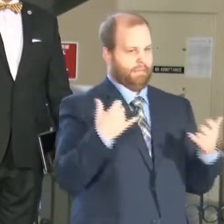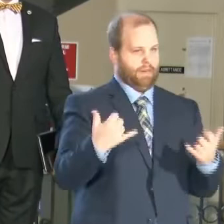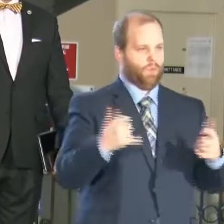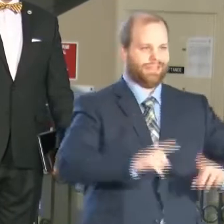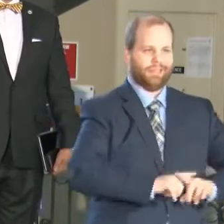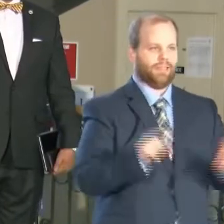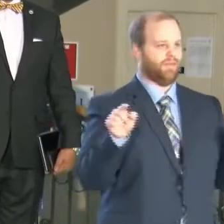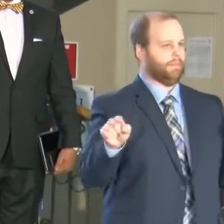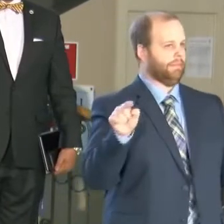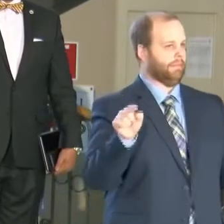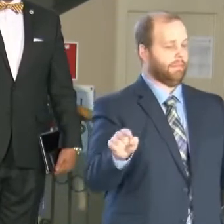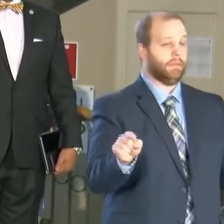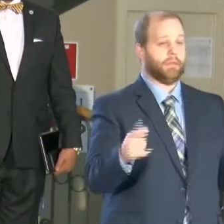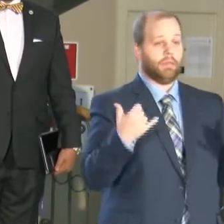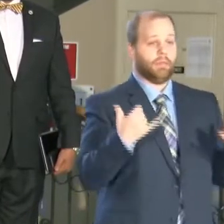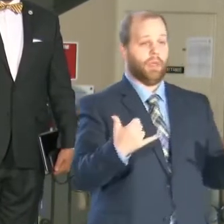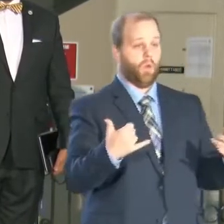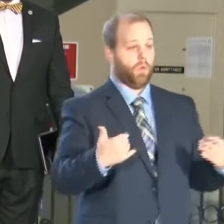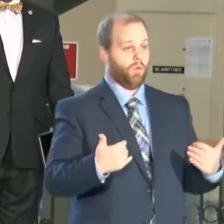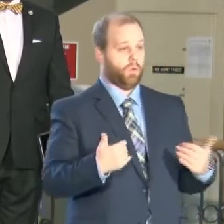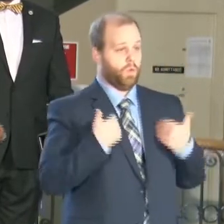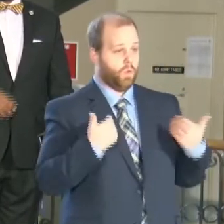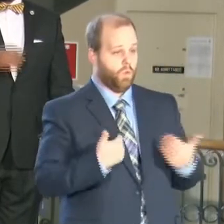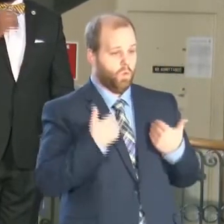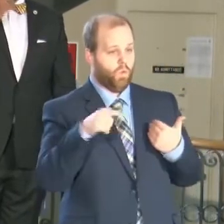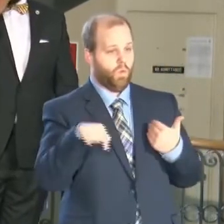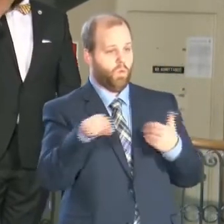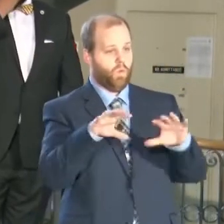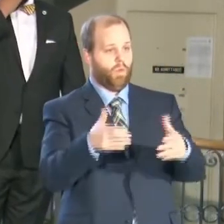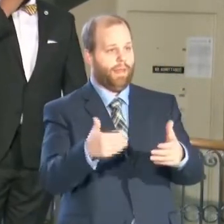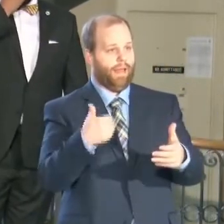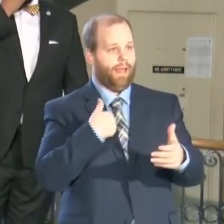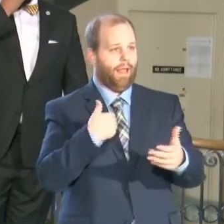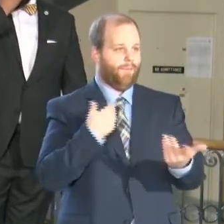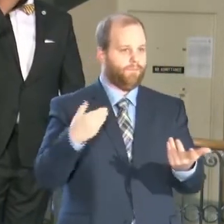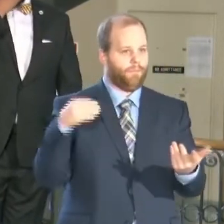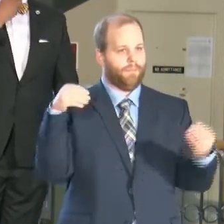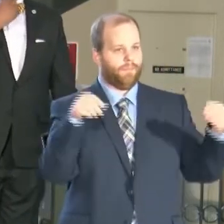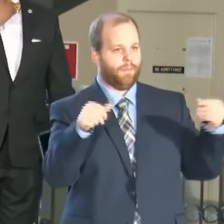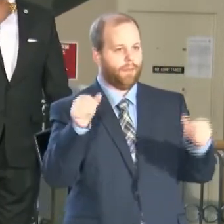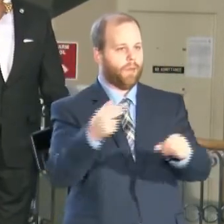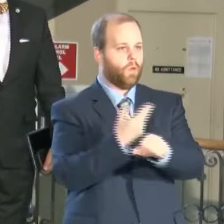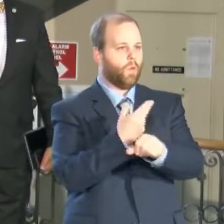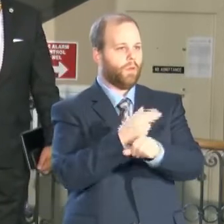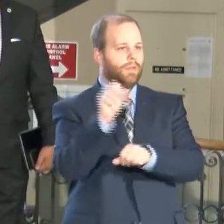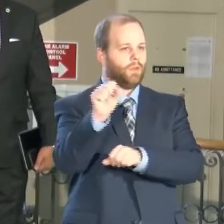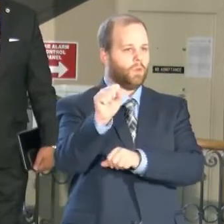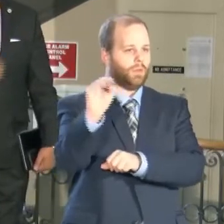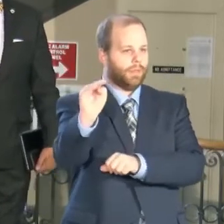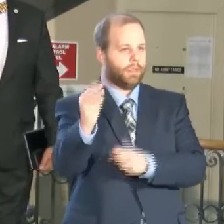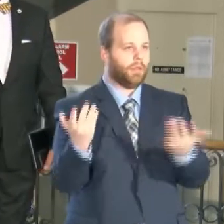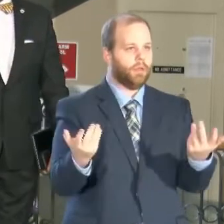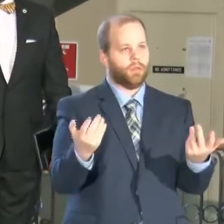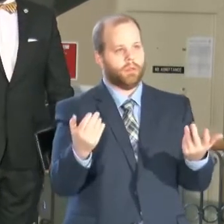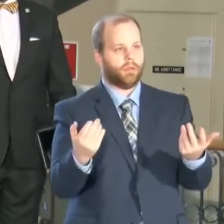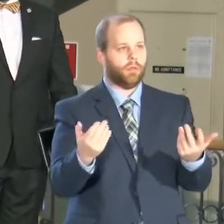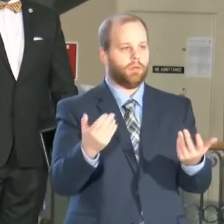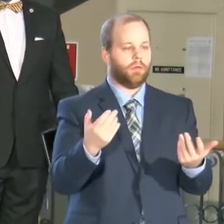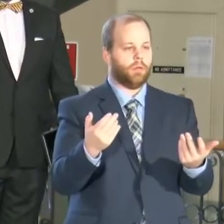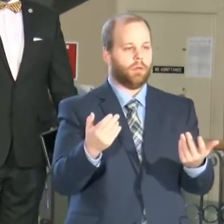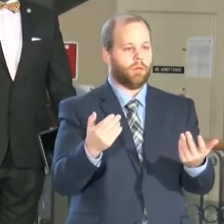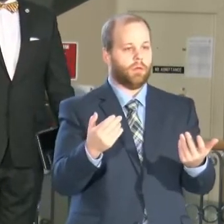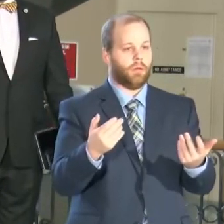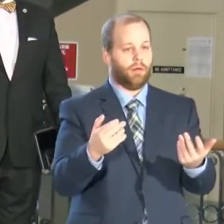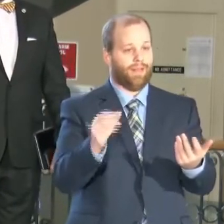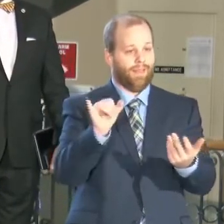We have youth right now that are being paid to do certain things on social media to get a thousand or two thousand dollars that we know has a